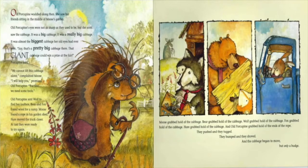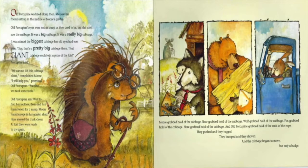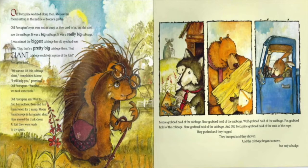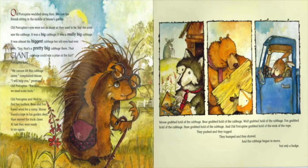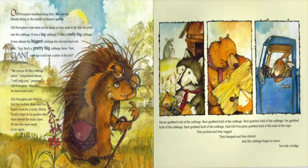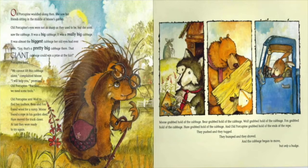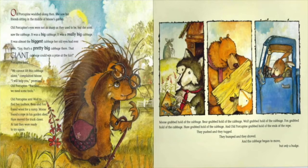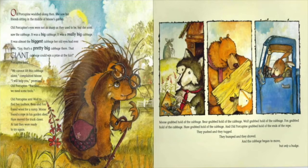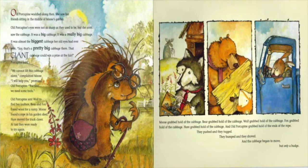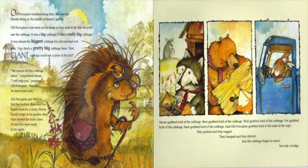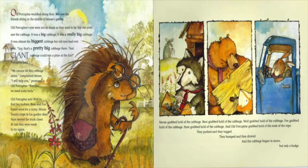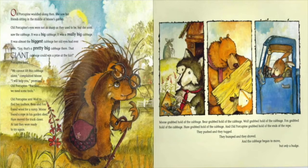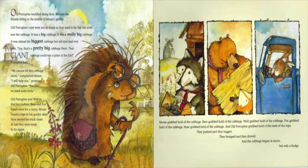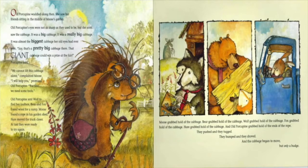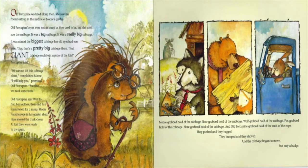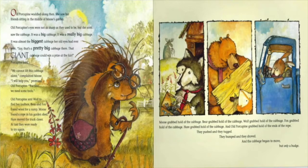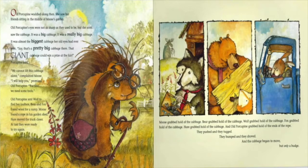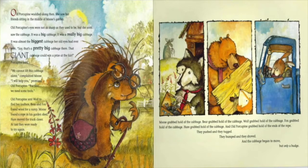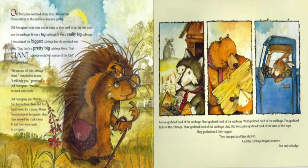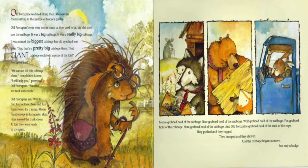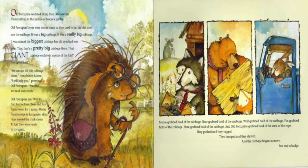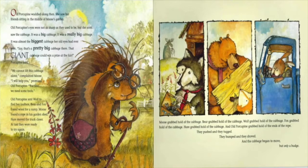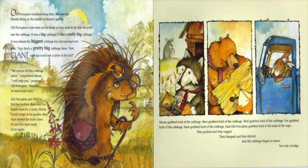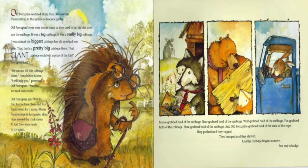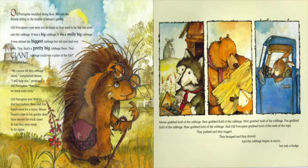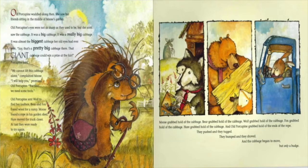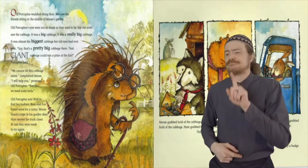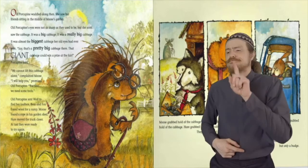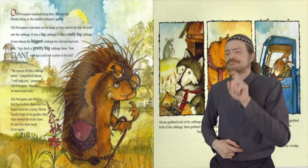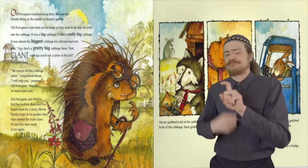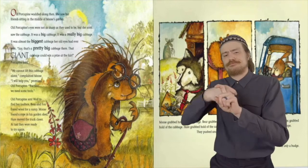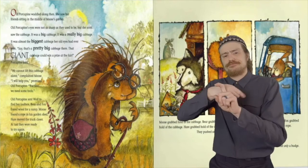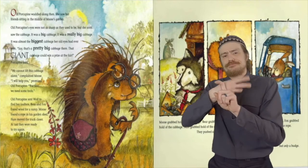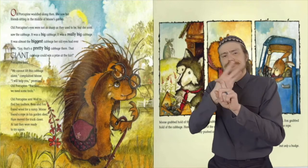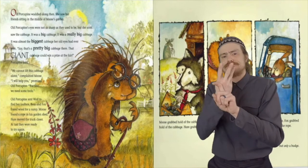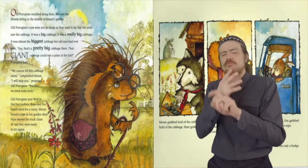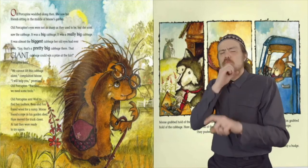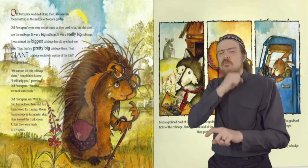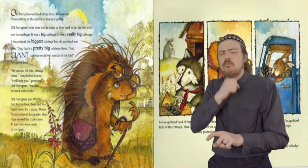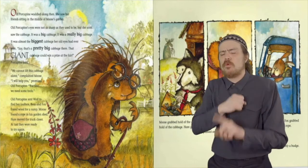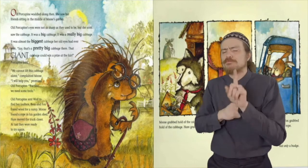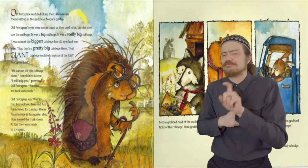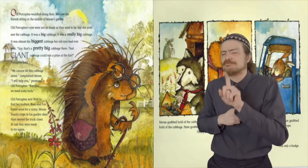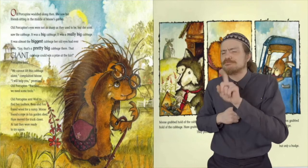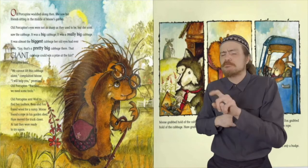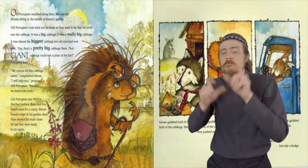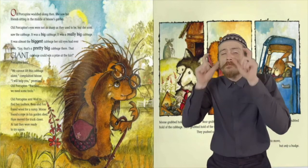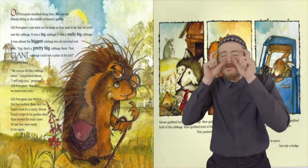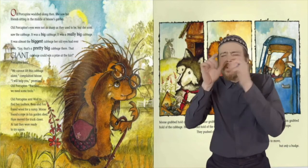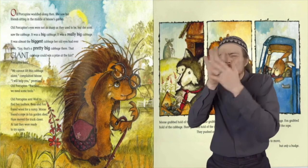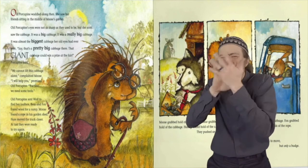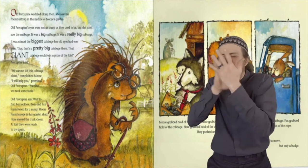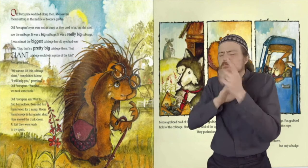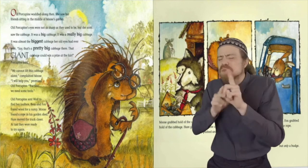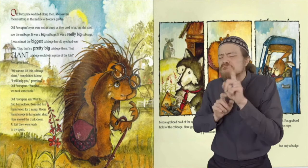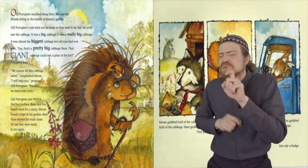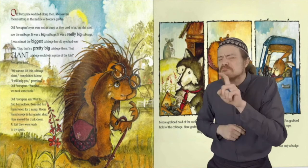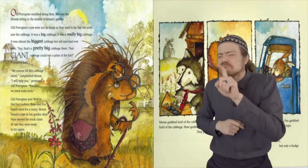She saw her friend sitting in the middle of Moose's garden. Old Porcupine's eyes were not as sharp as they used to be, but she